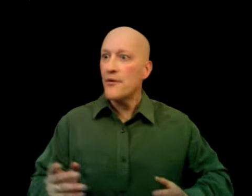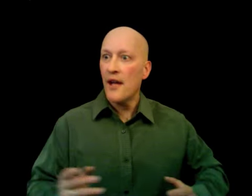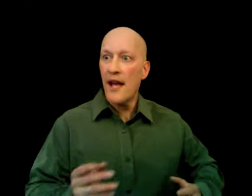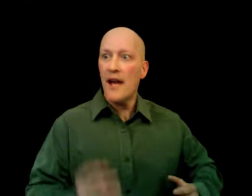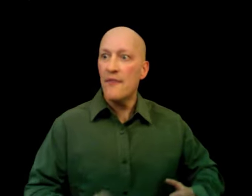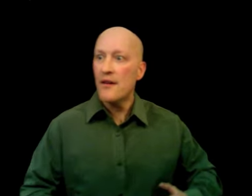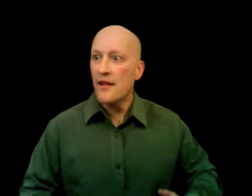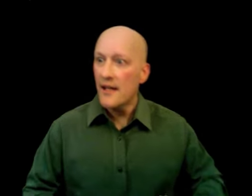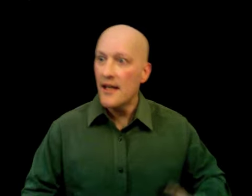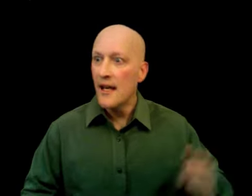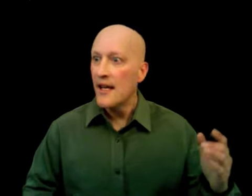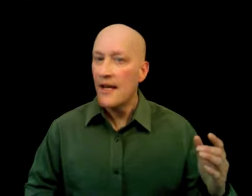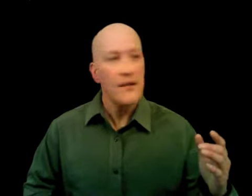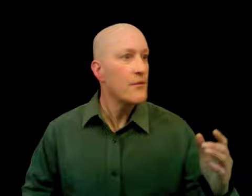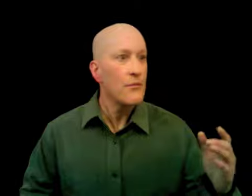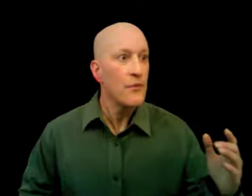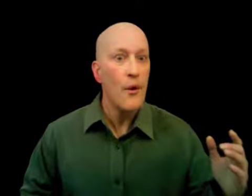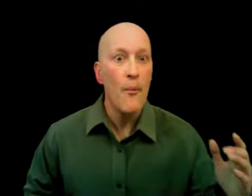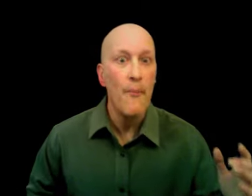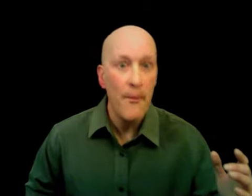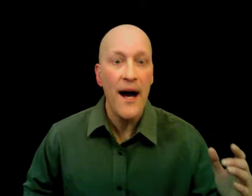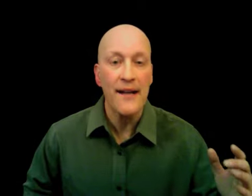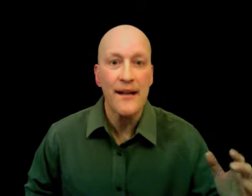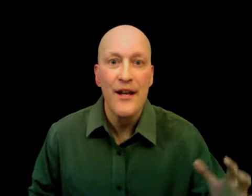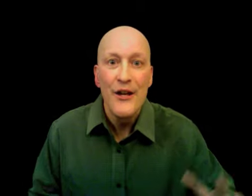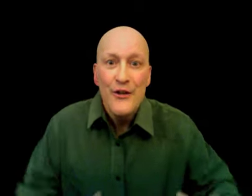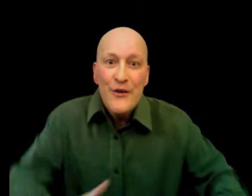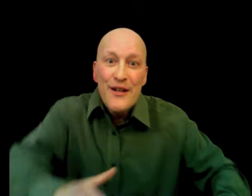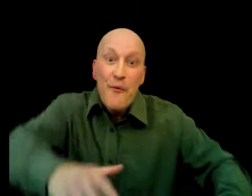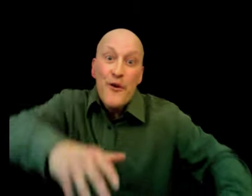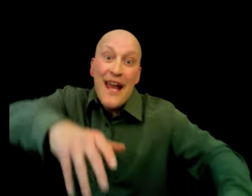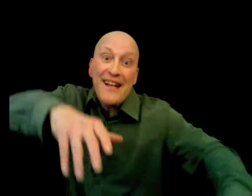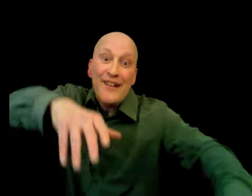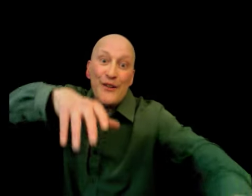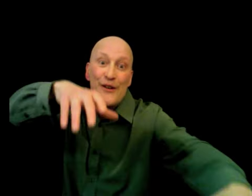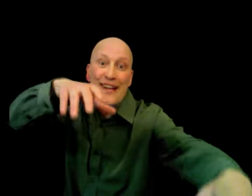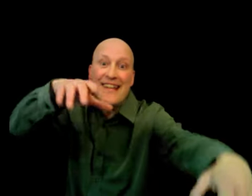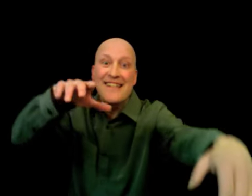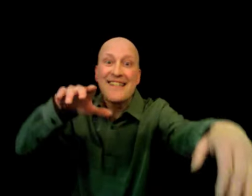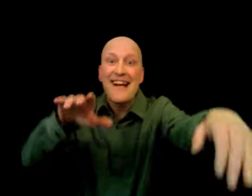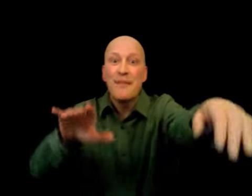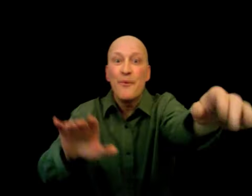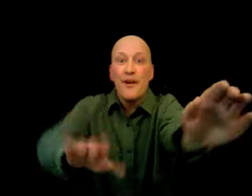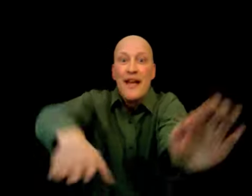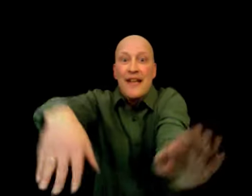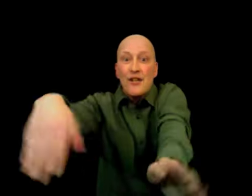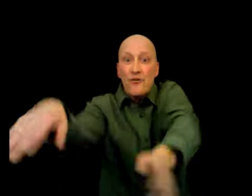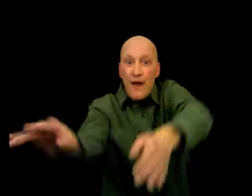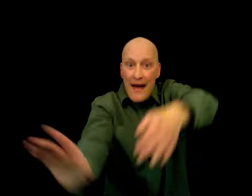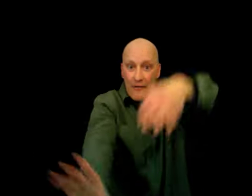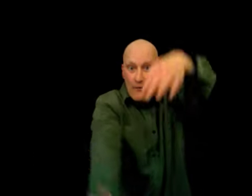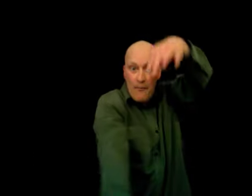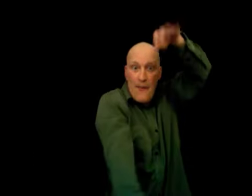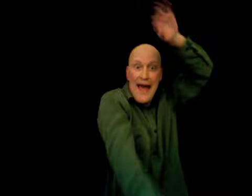everything is robotic. You can take a look inside a book and travel back